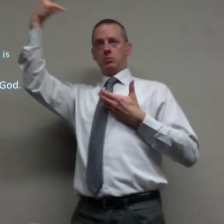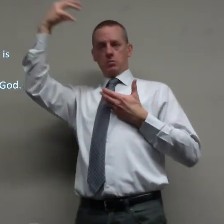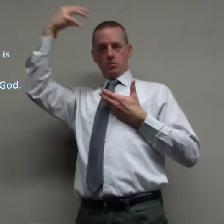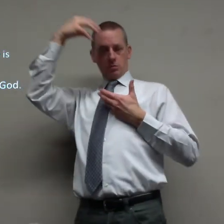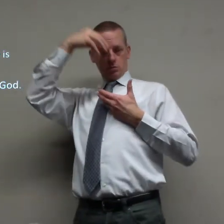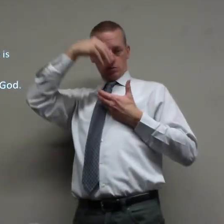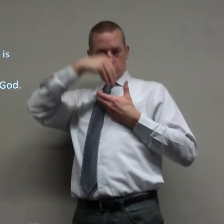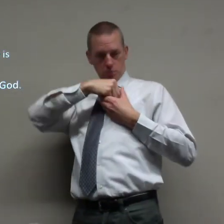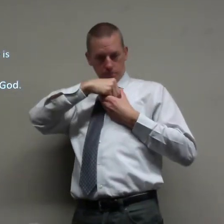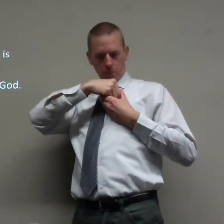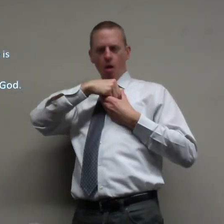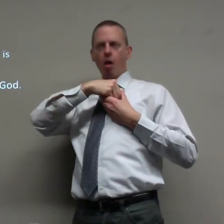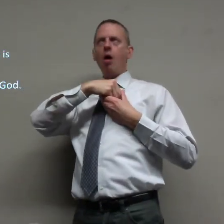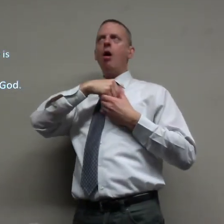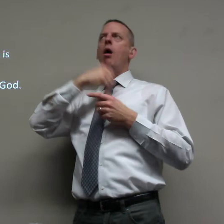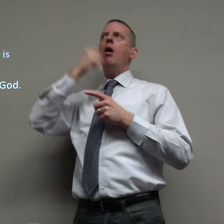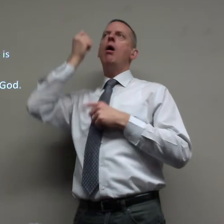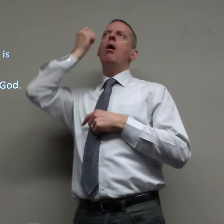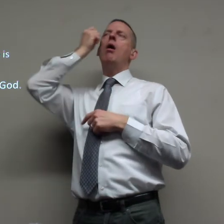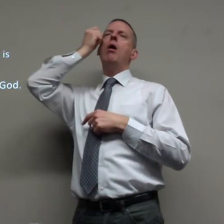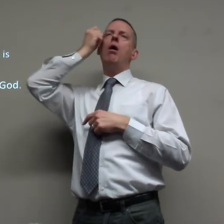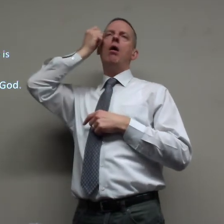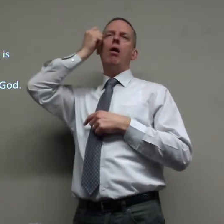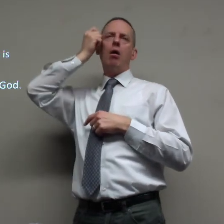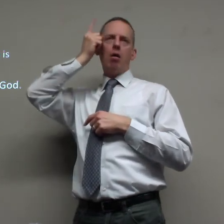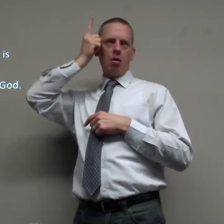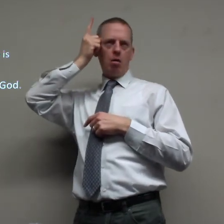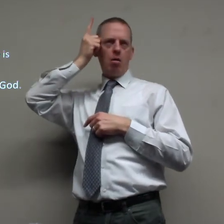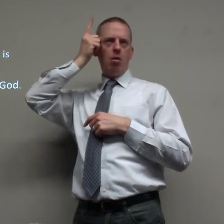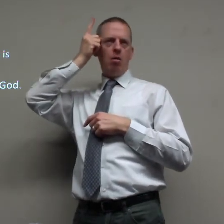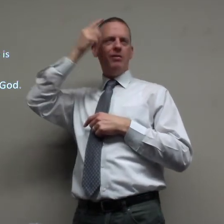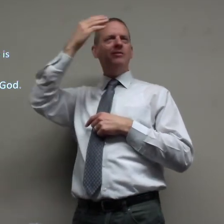God has to become a part of us so we may understand